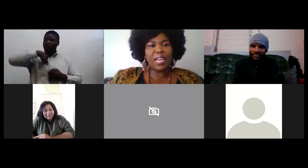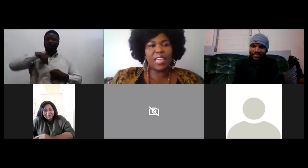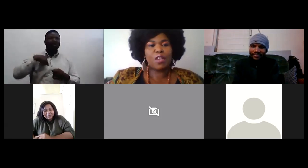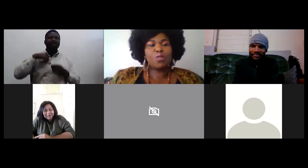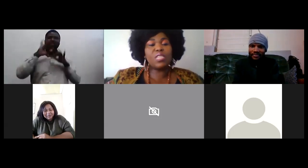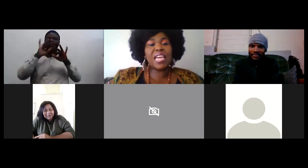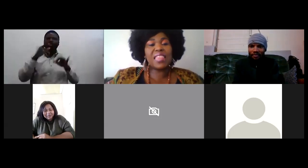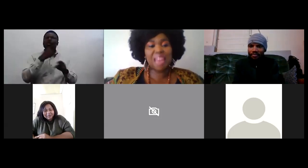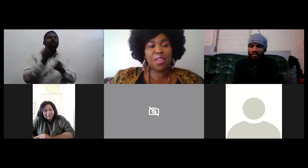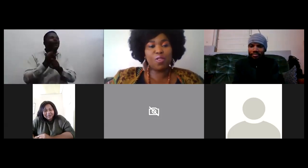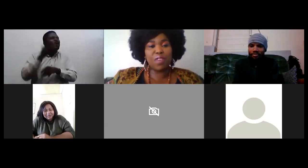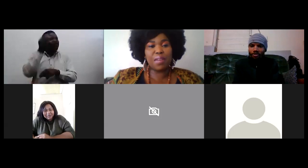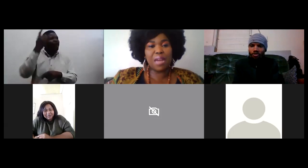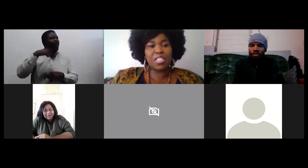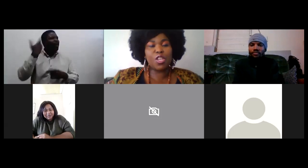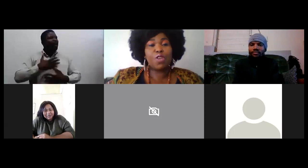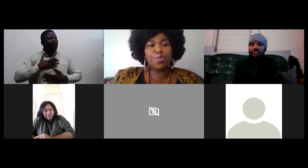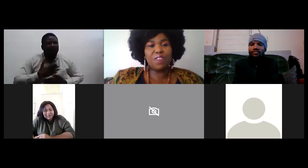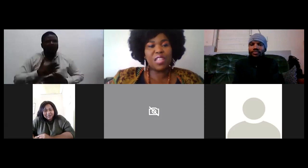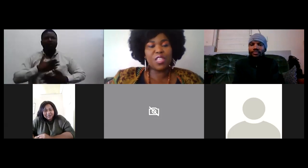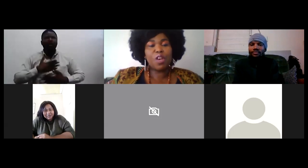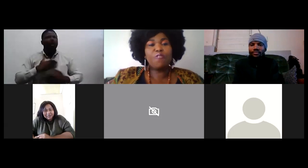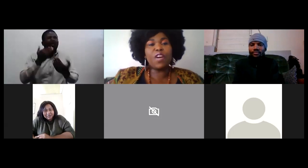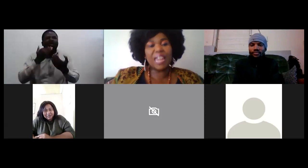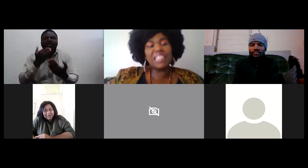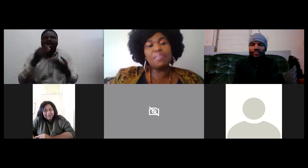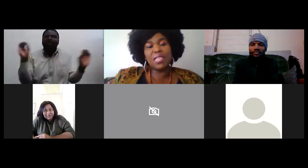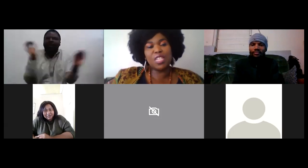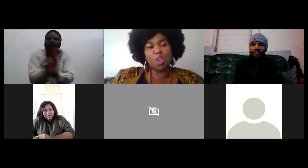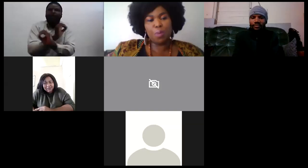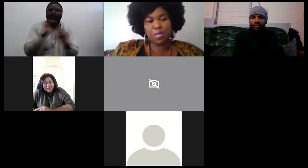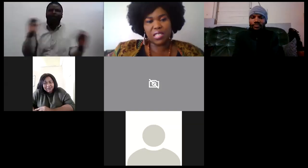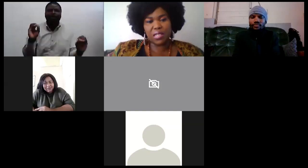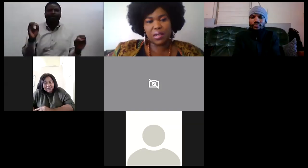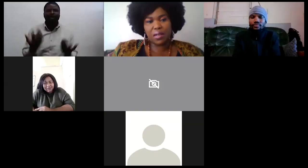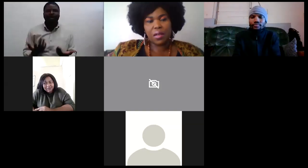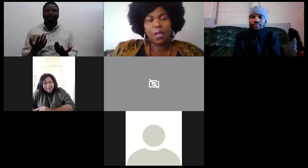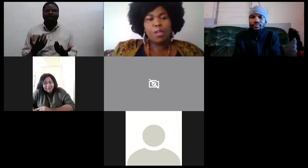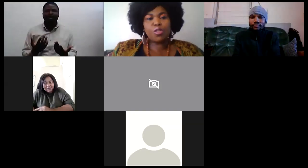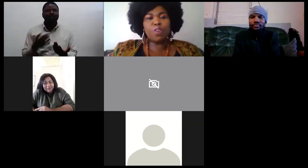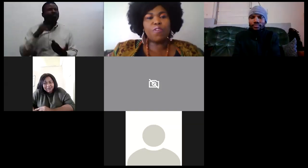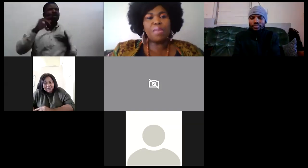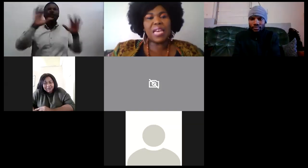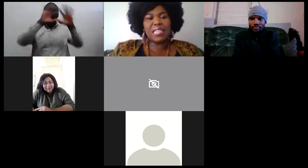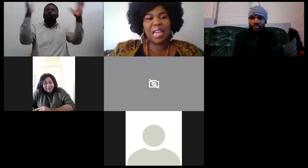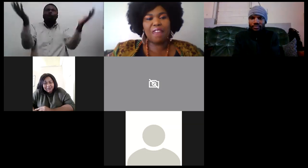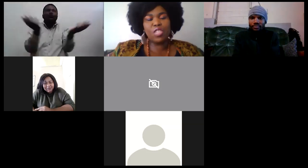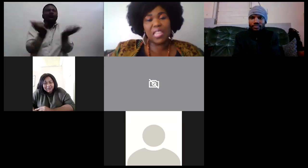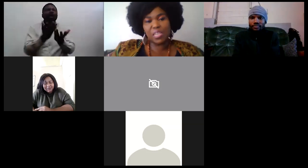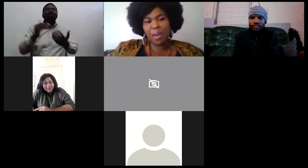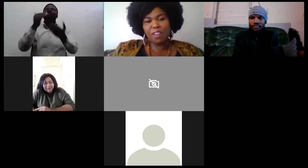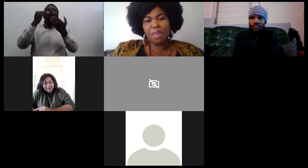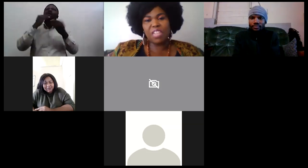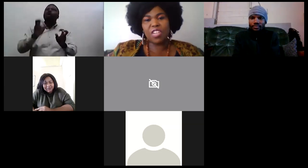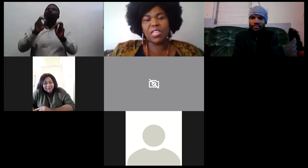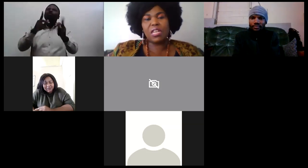forget to say thank you very much universe for granting me this opportunity so for me as a life coach